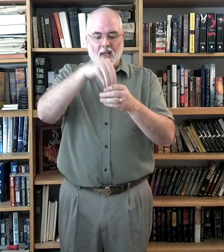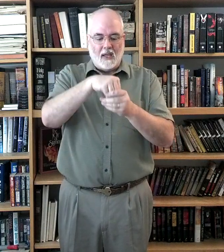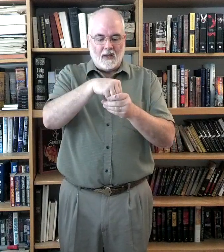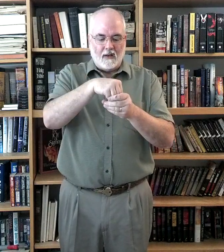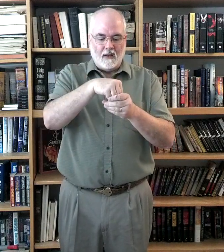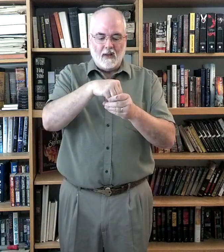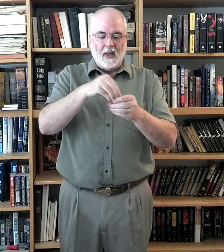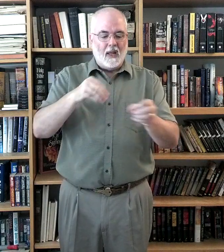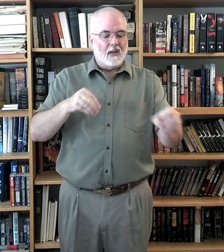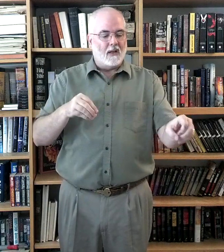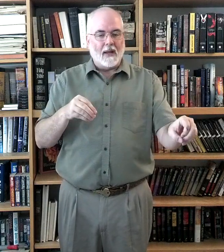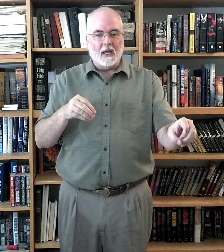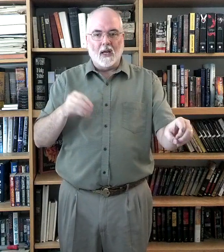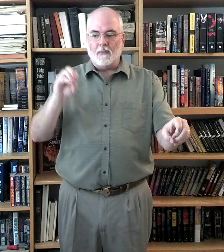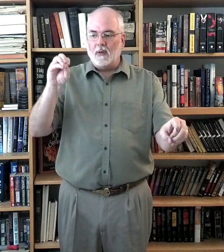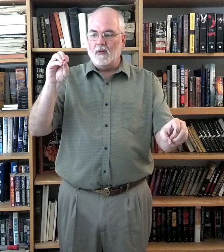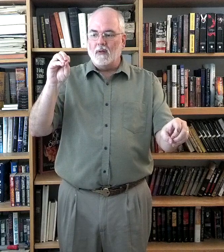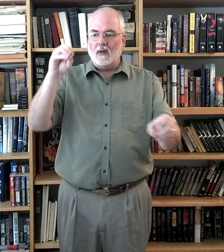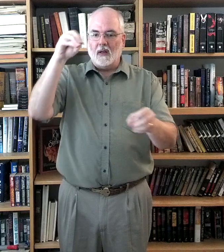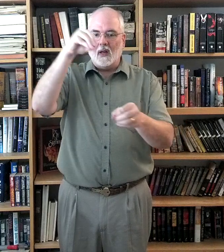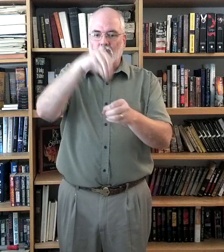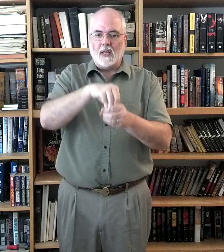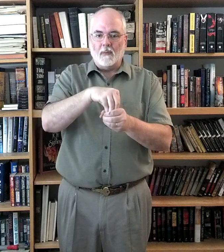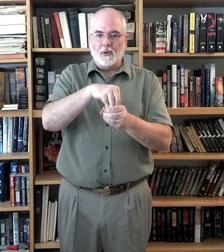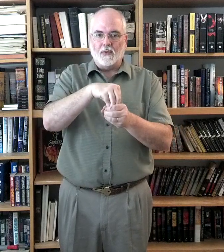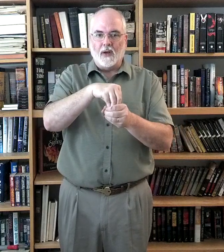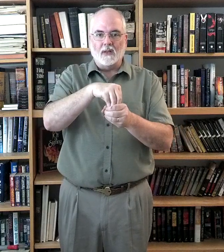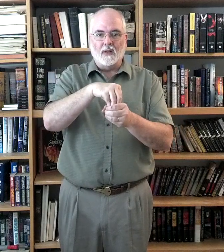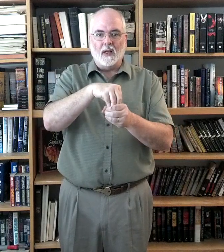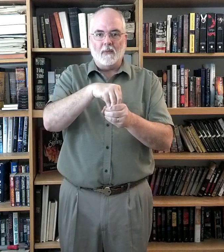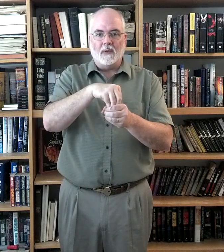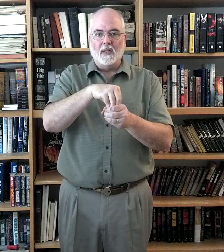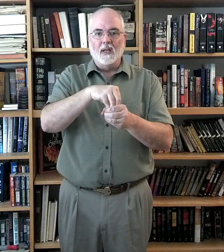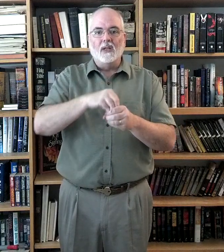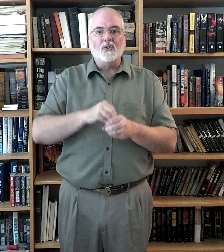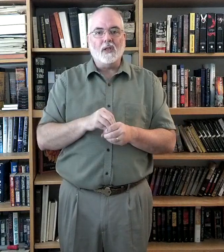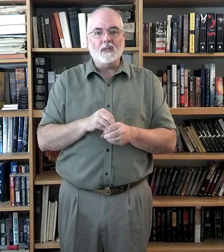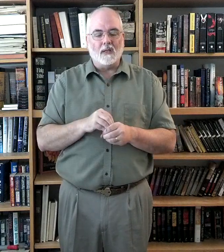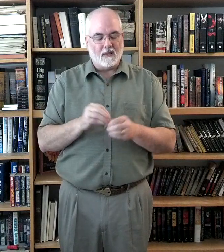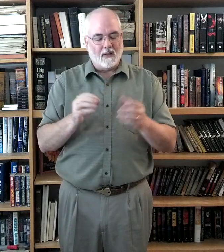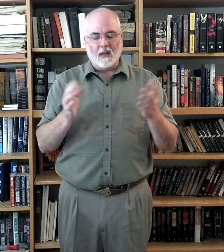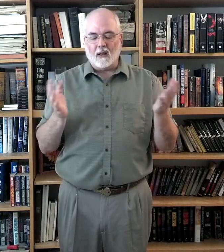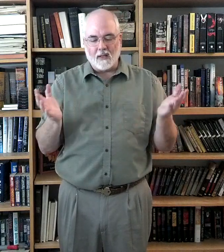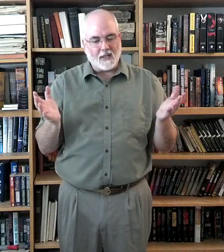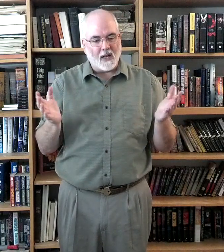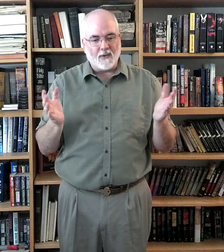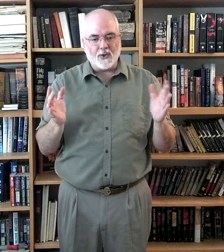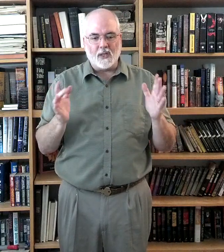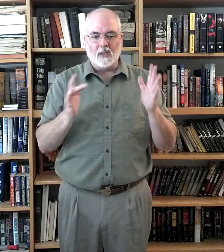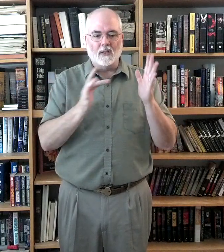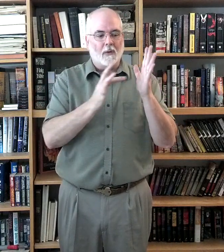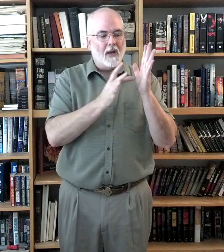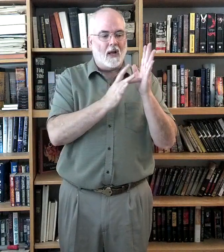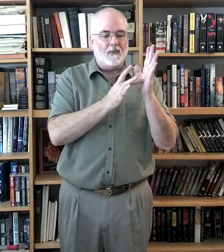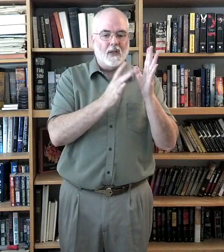In. You can make a cup. You just kind of put your fingers in the cup. Jesus. The sign for Jesus is going to be obvious.